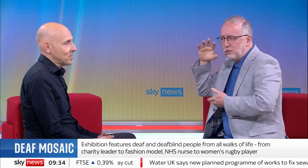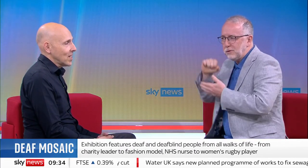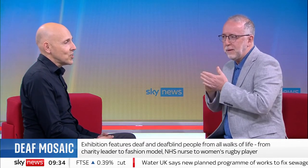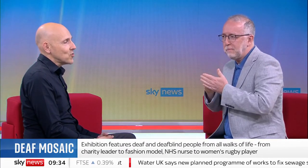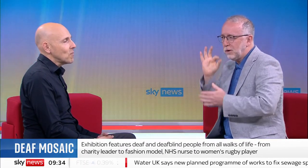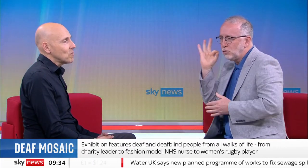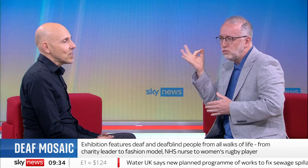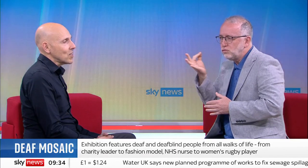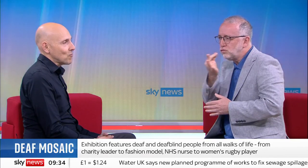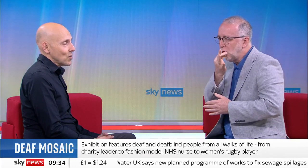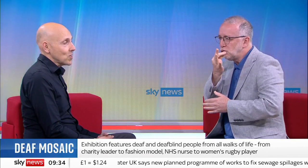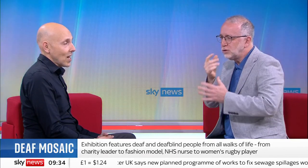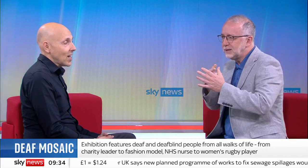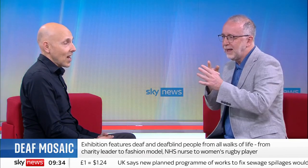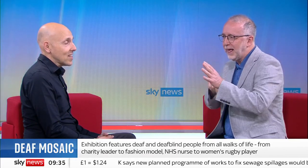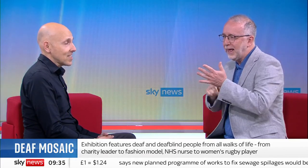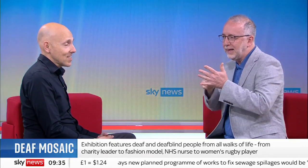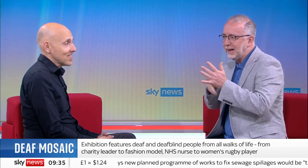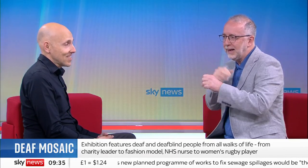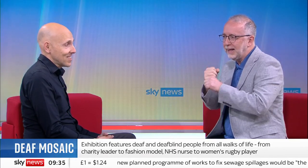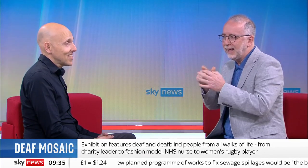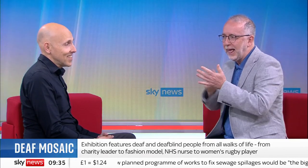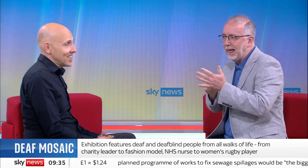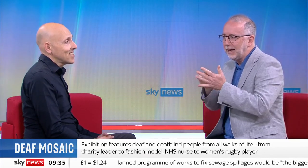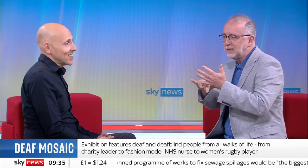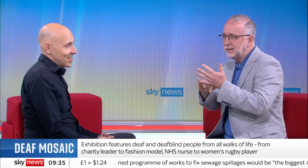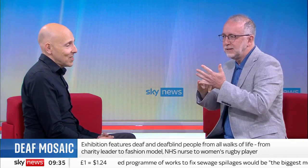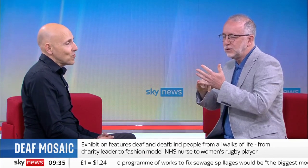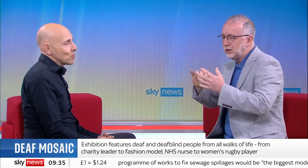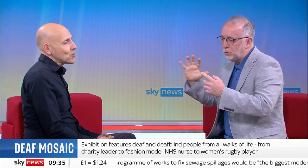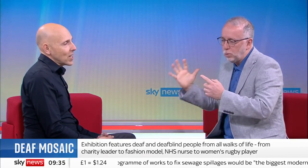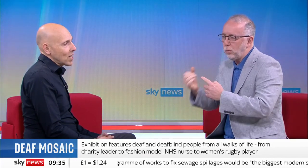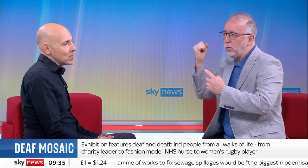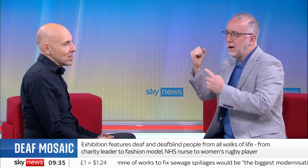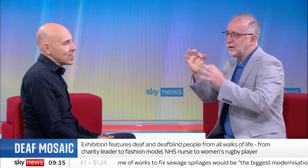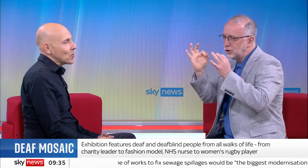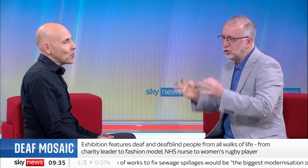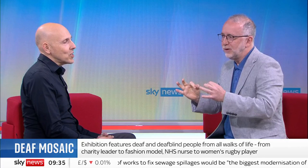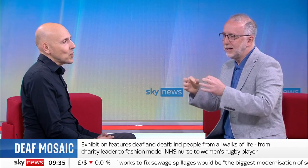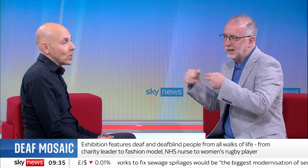do you remember Rose Ailing Ellis from Strictly Come Dancing when she won?